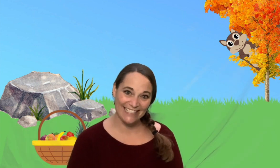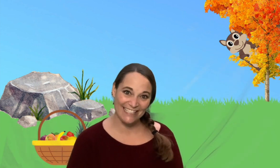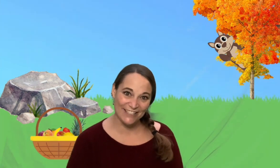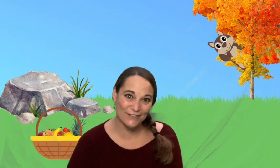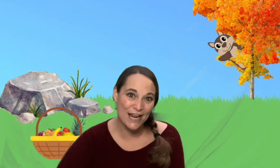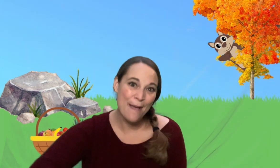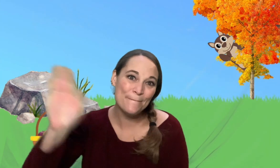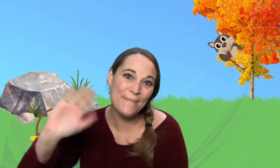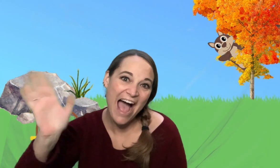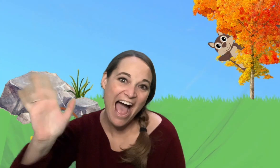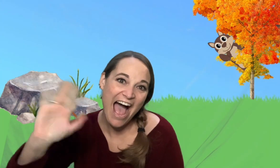soon. Bye!